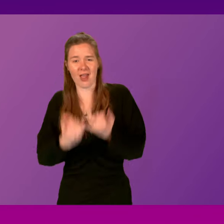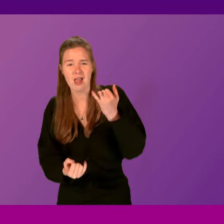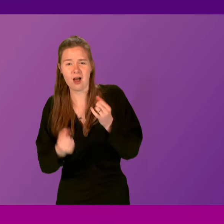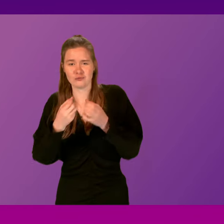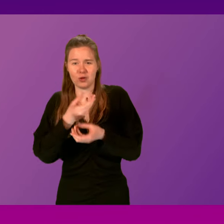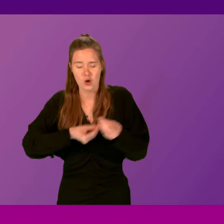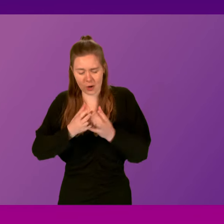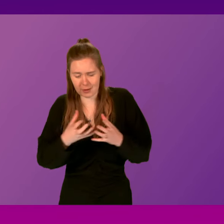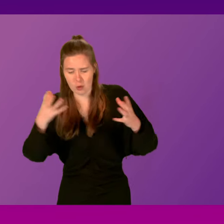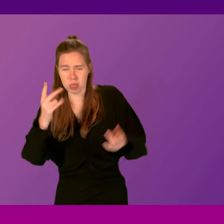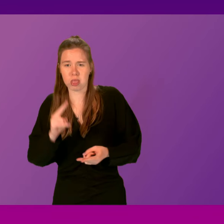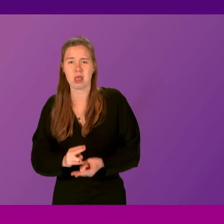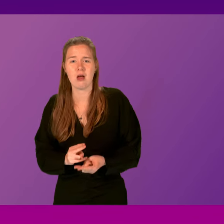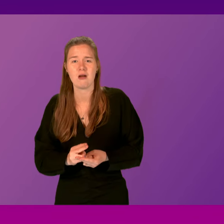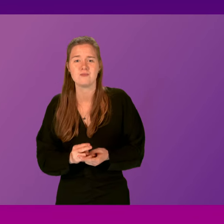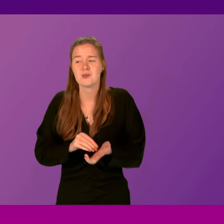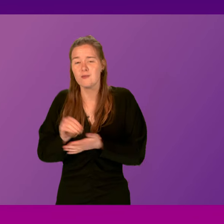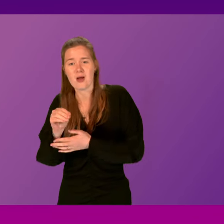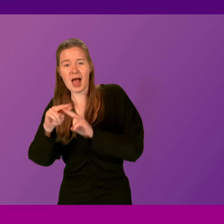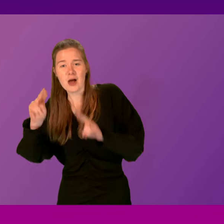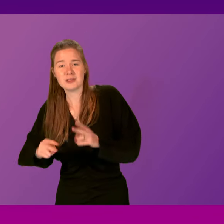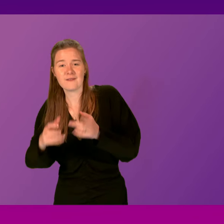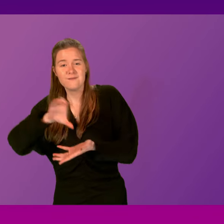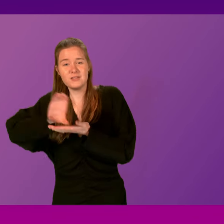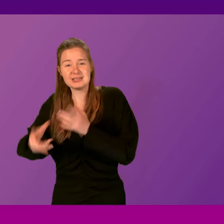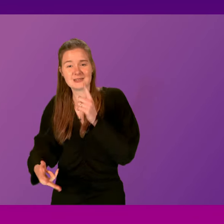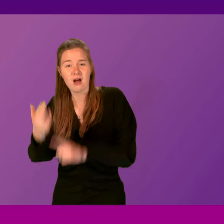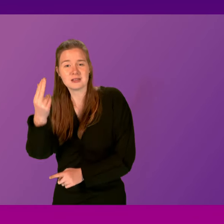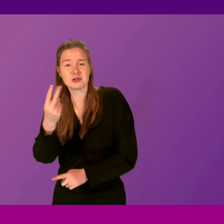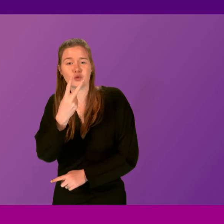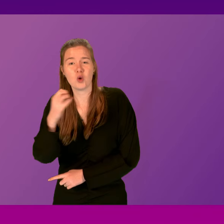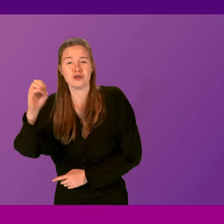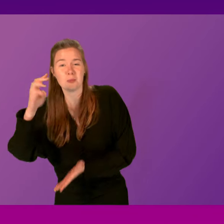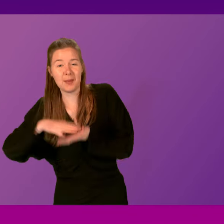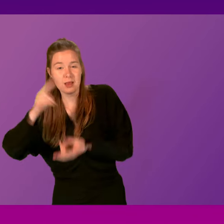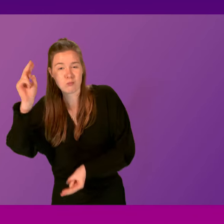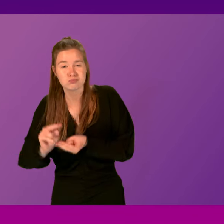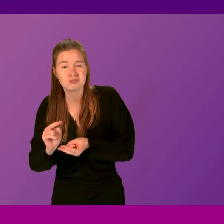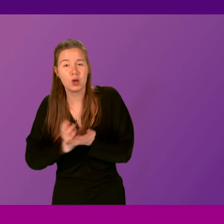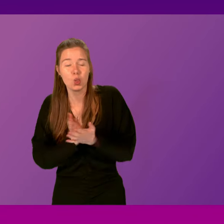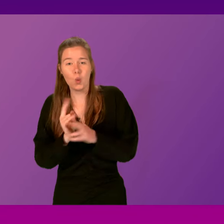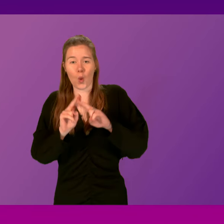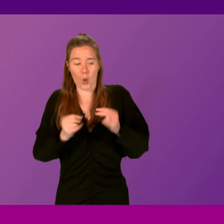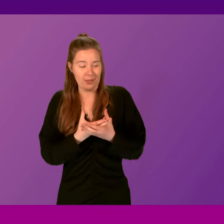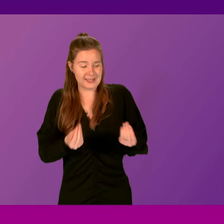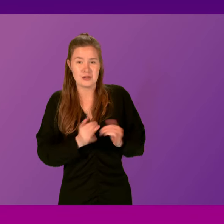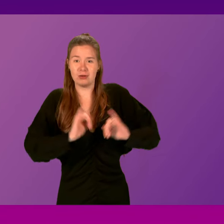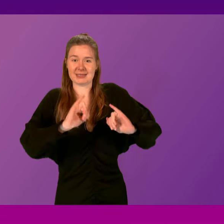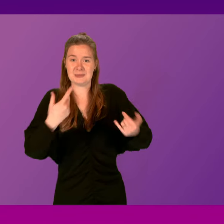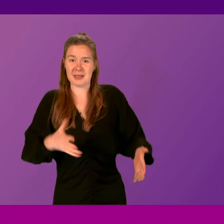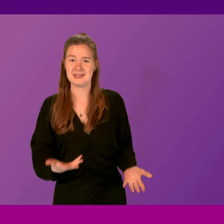grow our economy. Affordable housing funding cut by 200 million in the middle of a homelessness crisis.